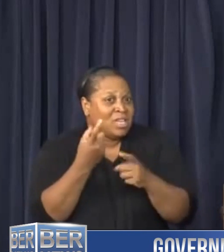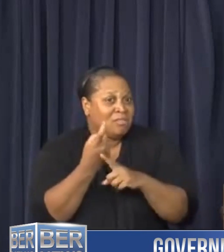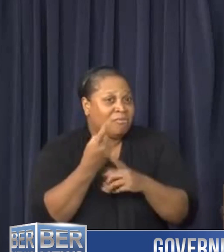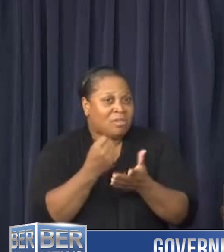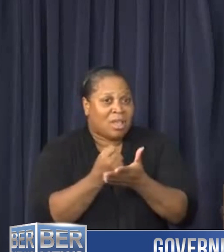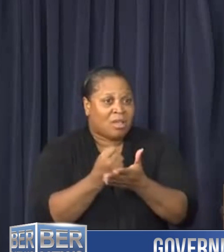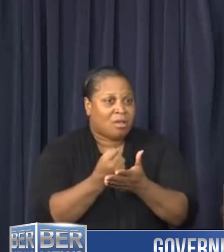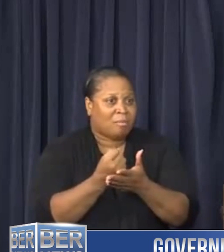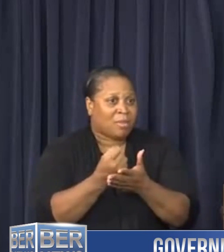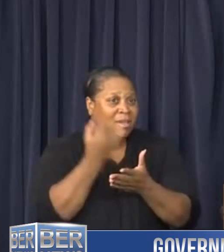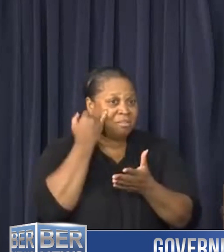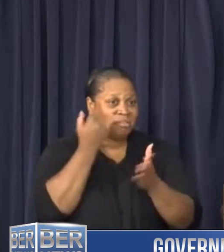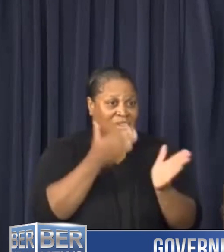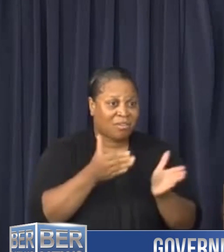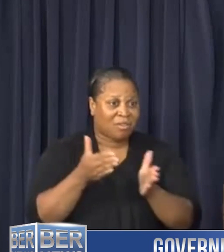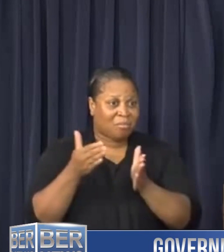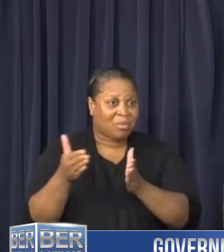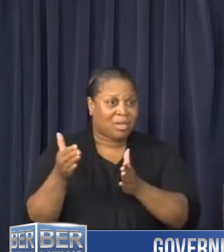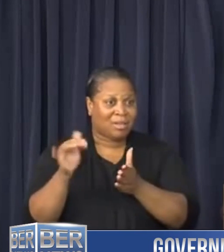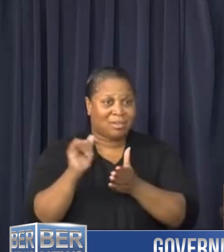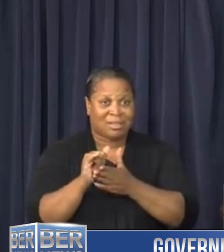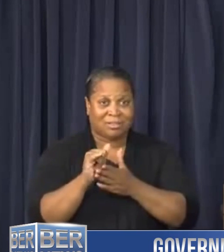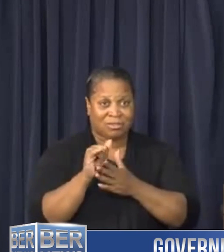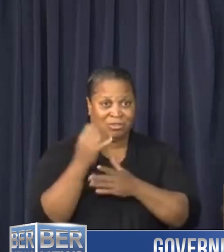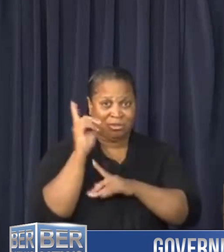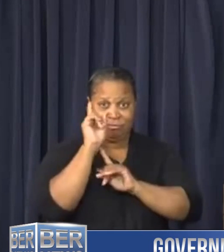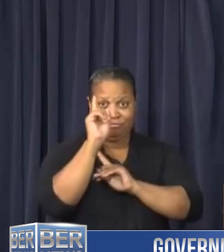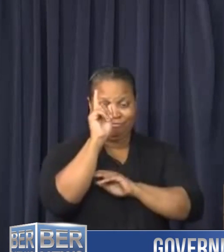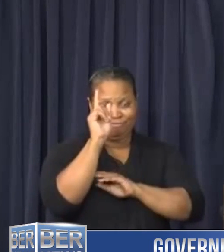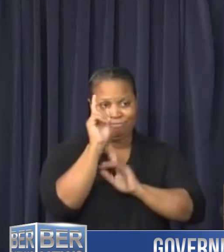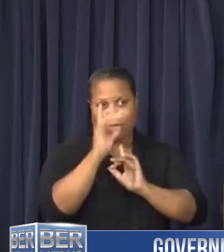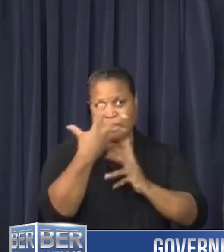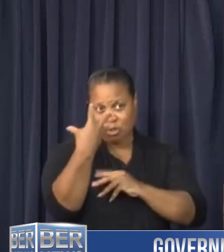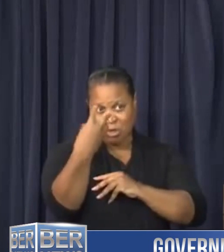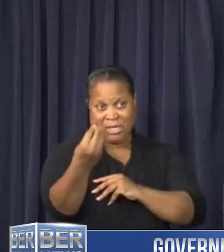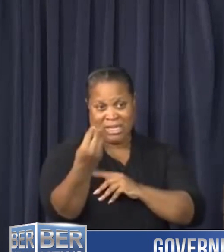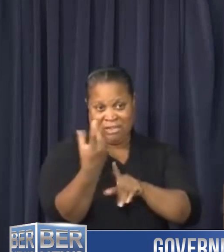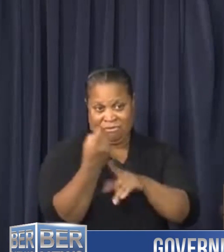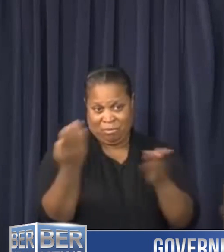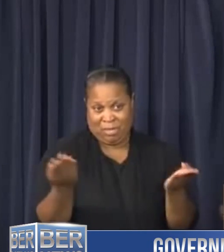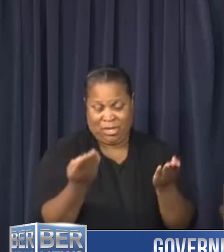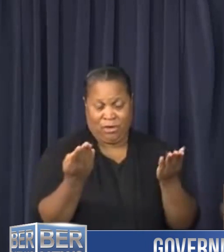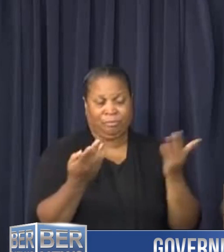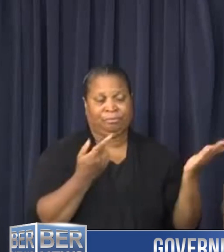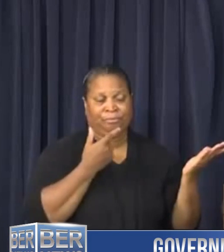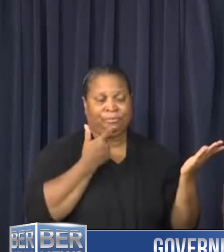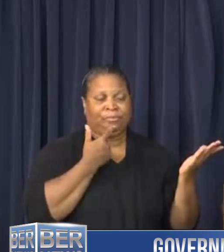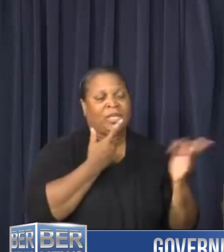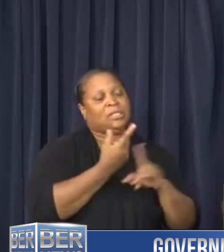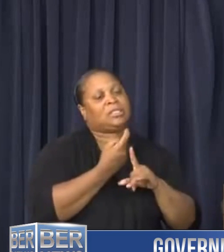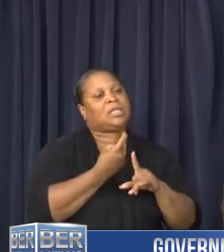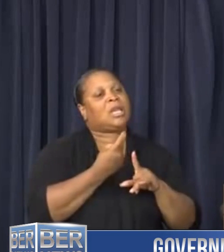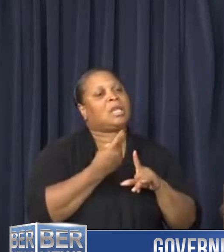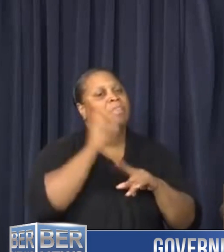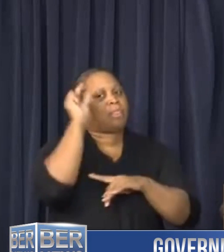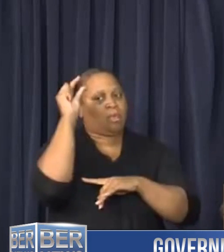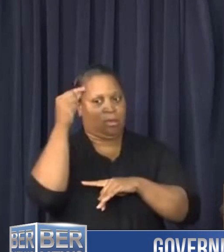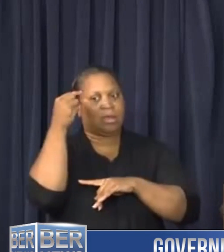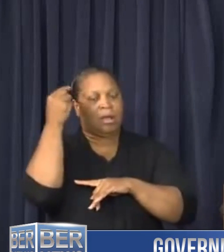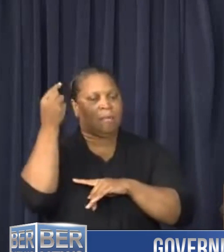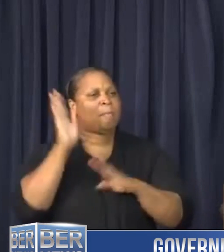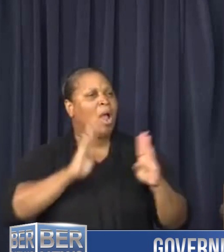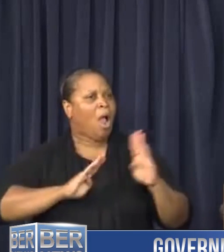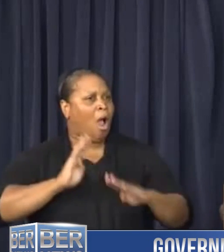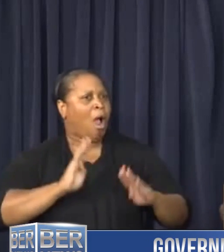and if we have a plan for when that's going to go or if it's too early to say. It's my understanding from the government's participation in the Bahamas